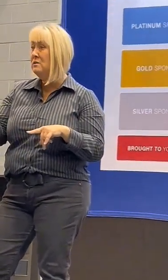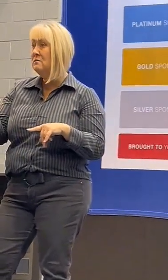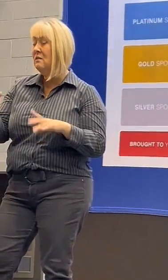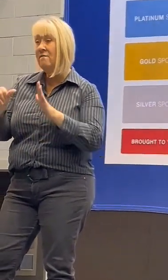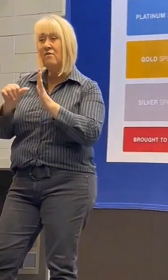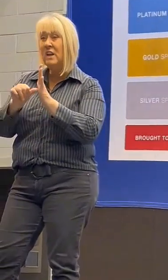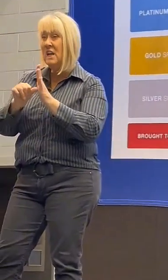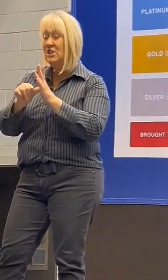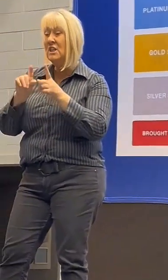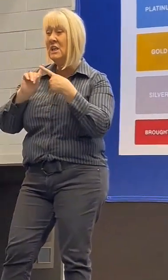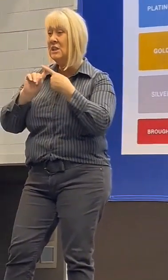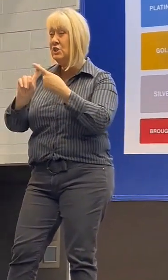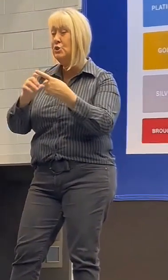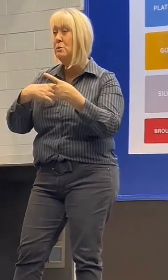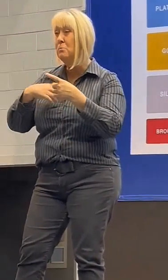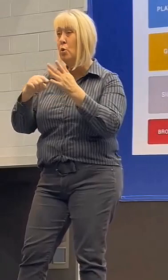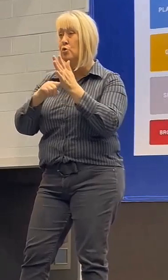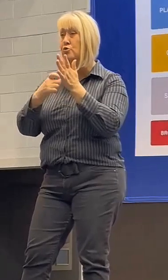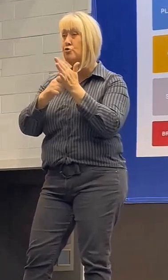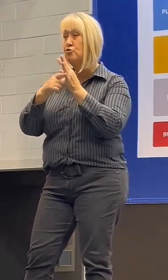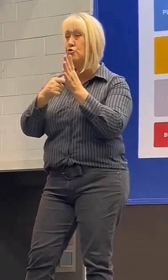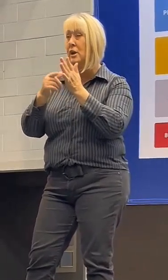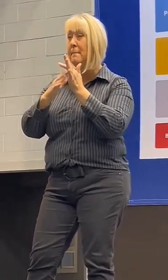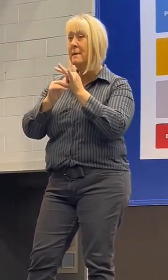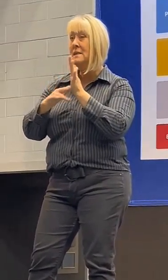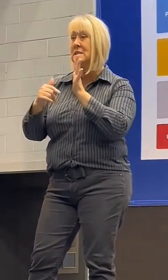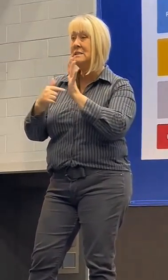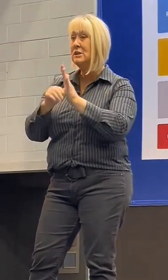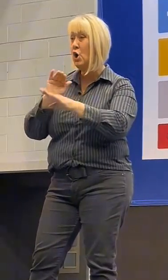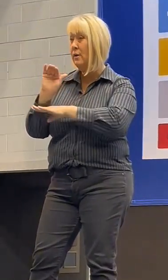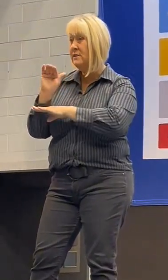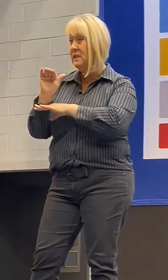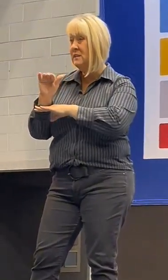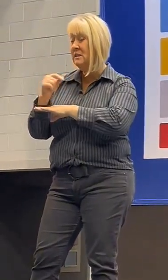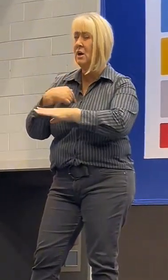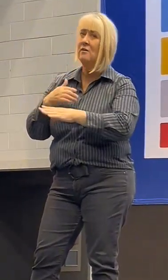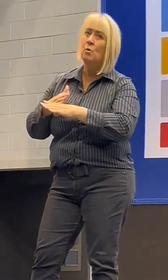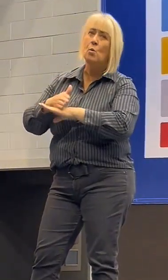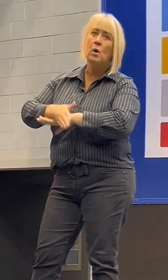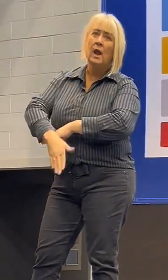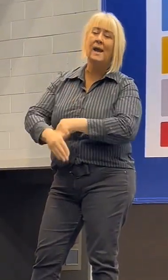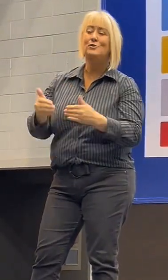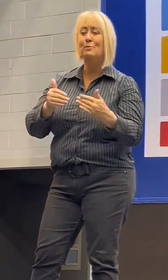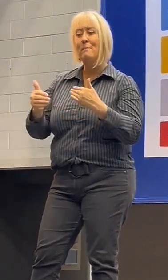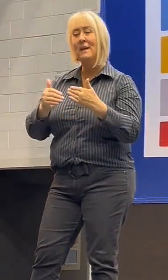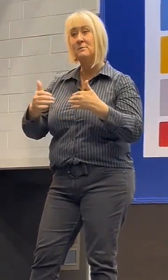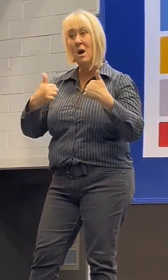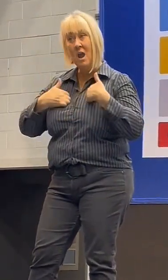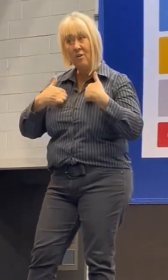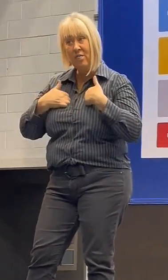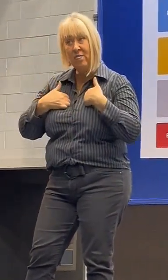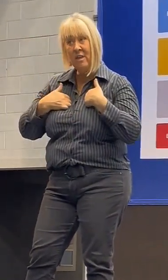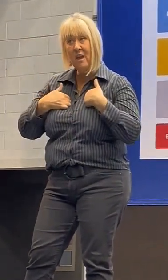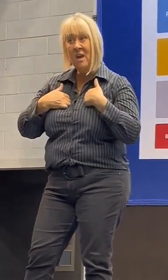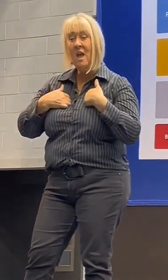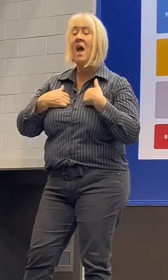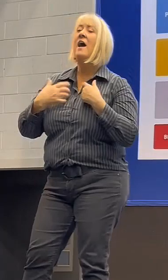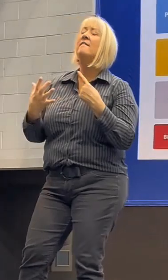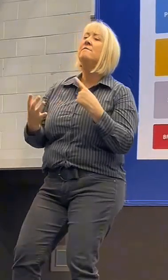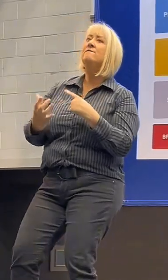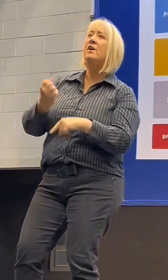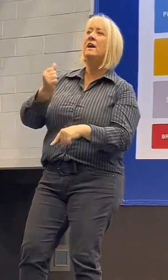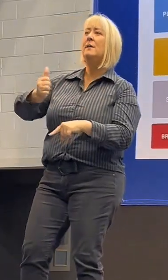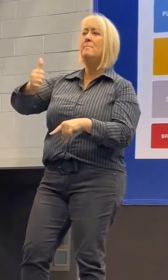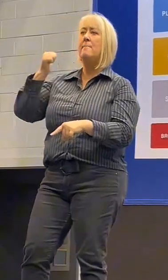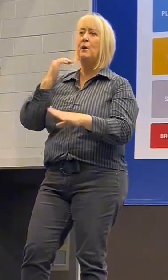pursue any more treatment overseas. I've worked extremely hard to manage my health, and I'm finally back to working two